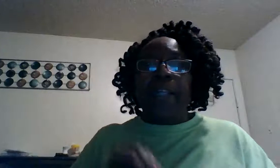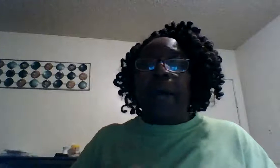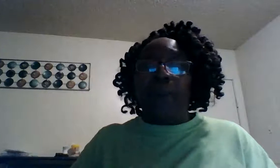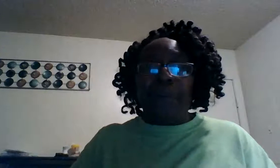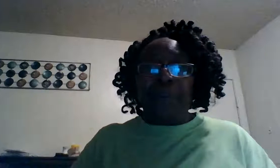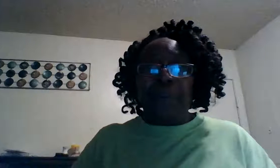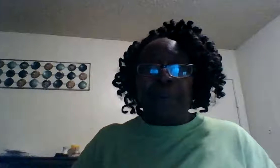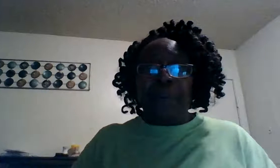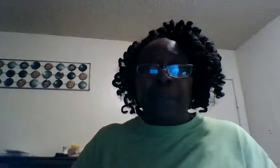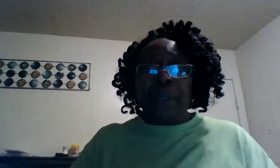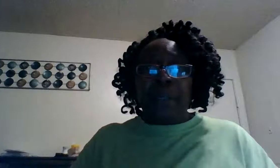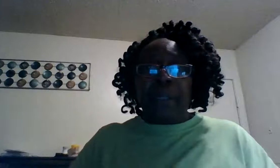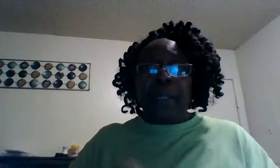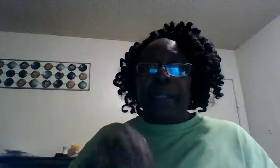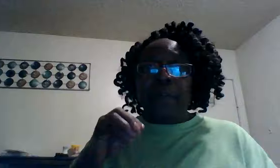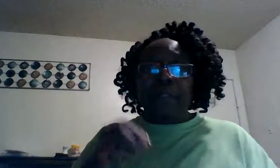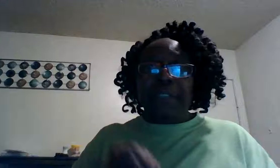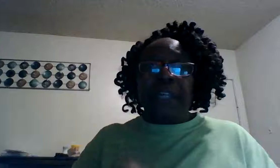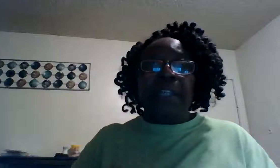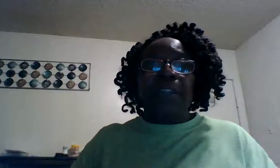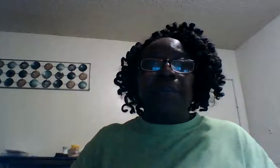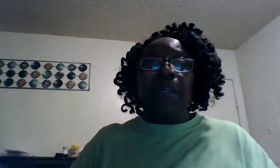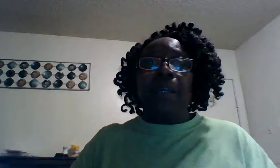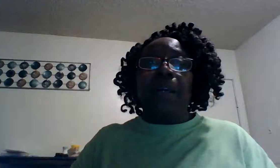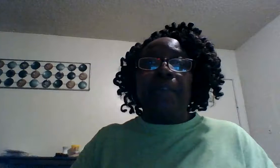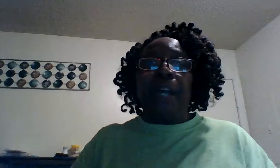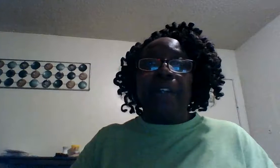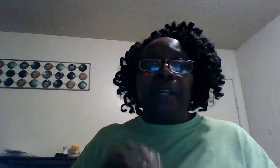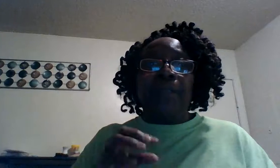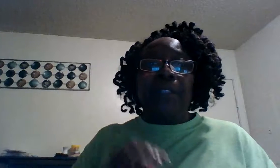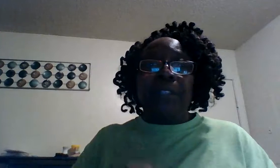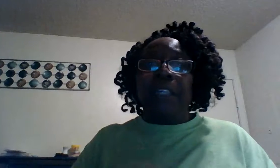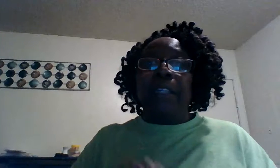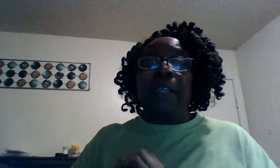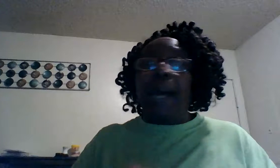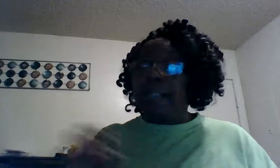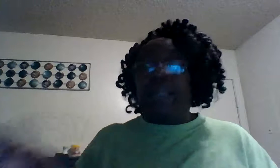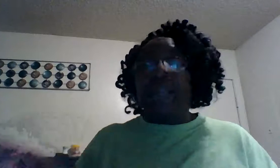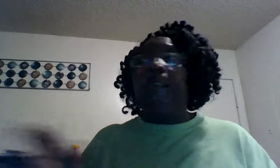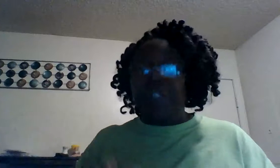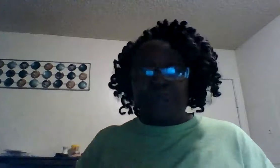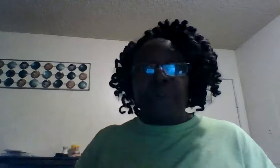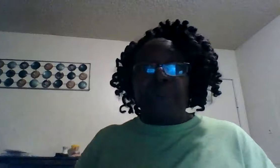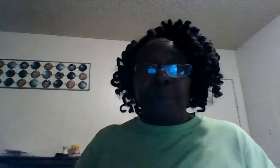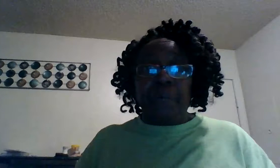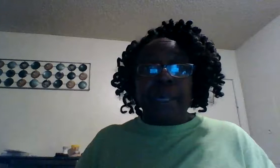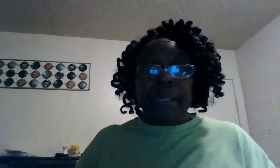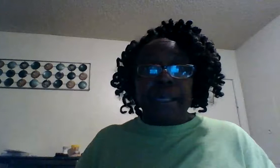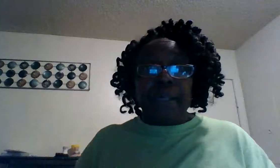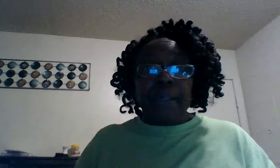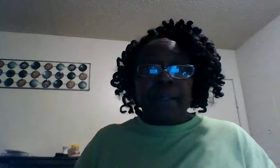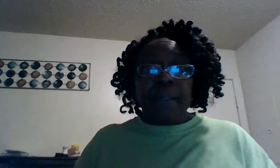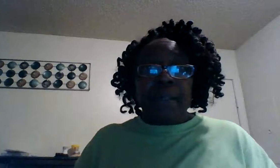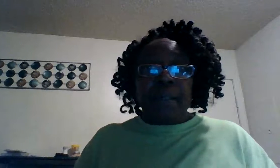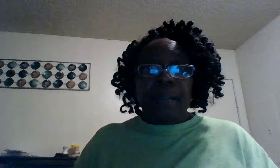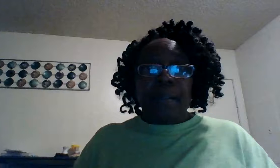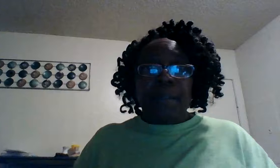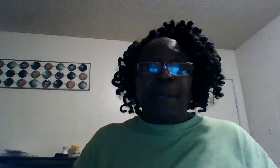no it's going to continue you to love god you're going to continue god to love you really but